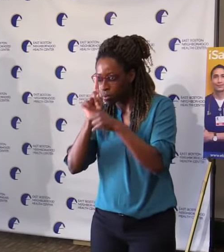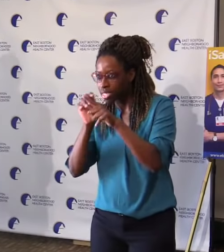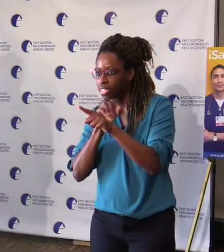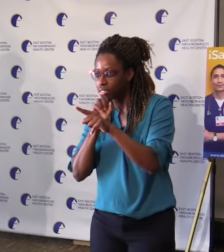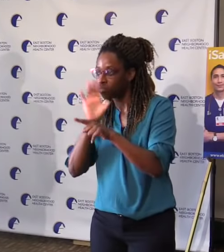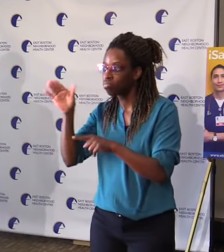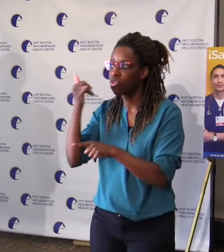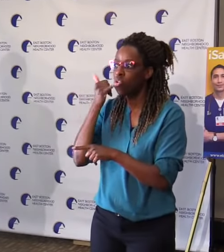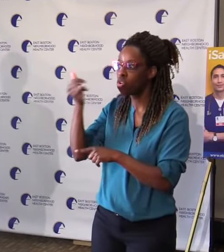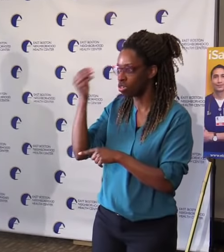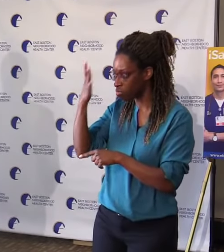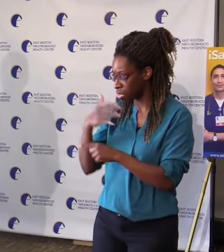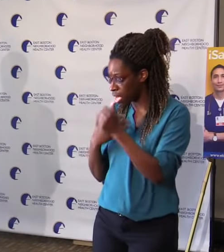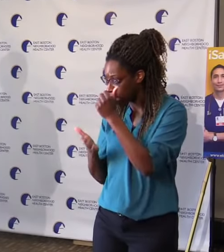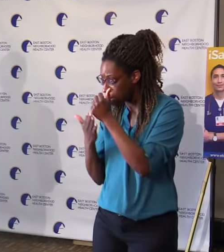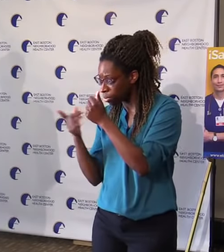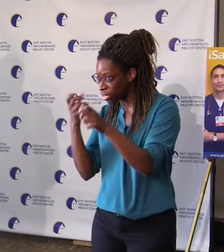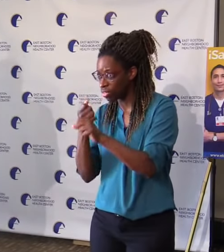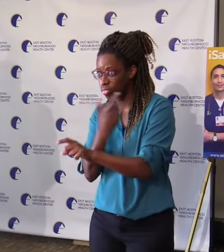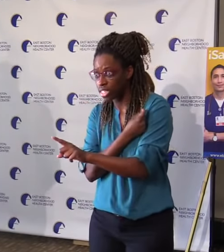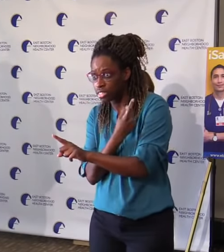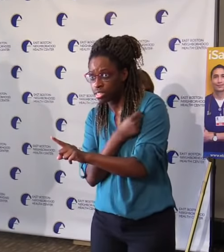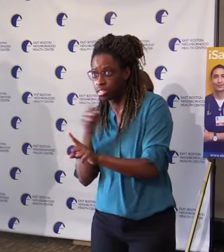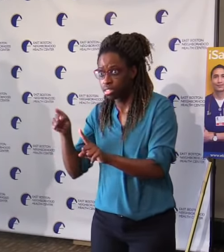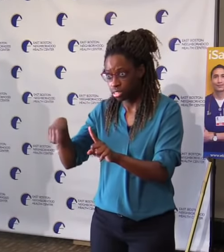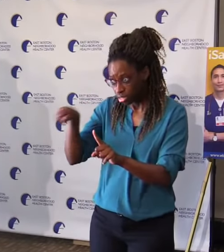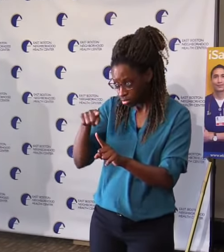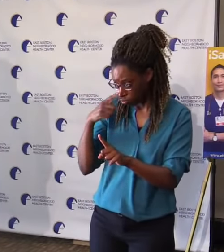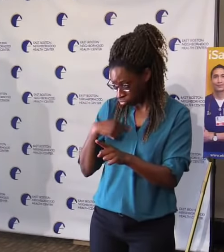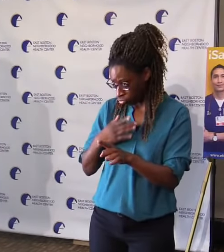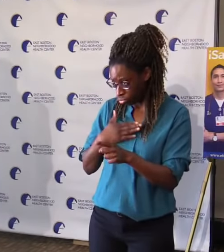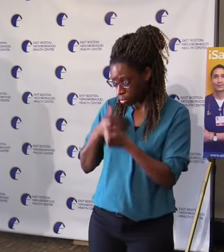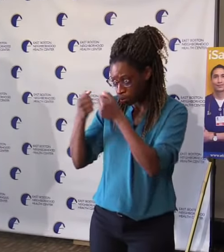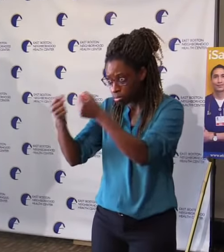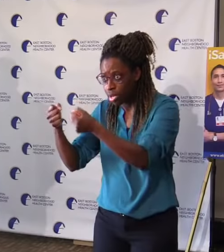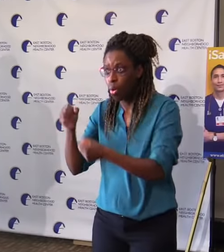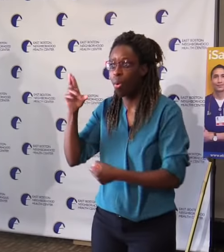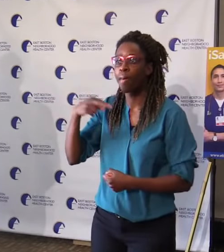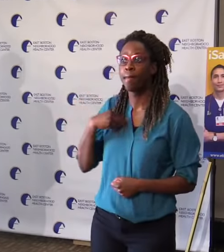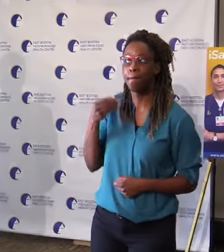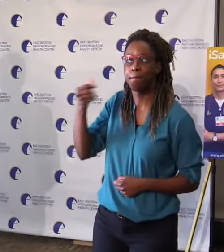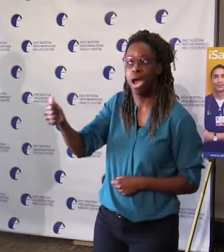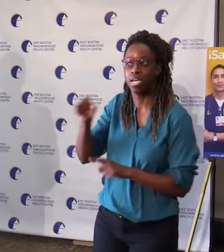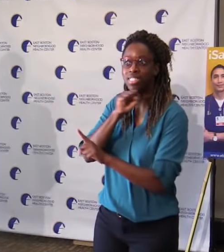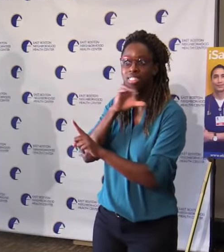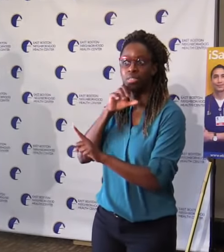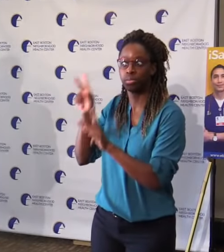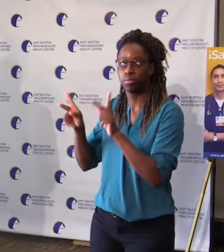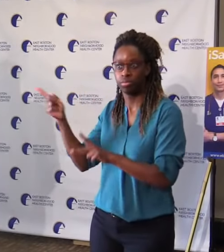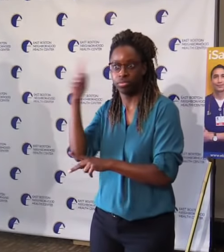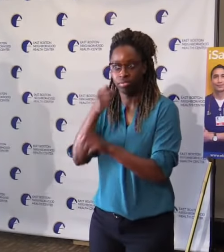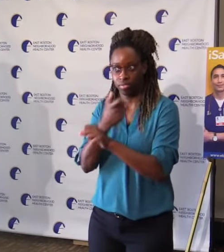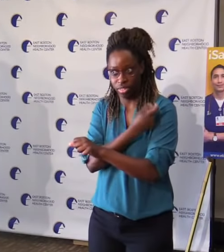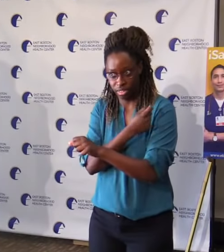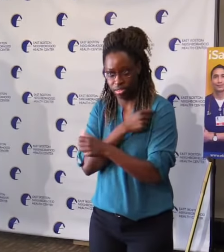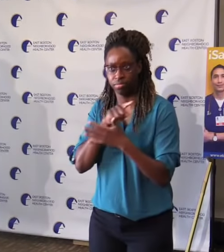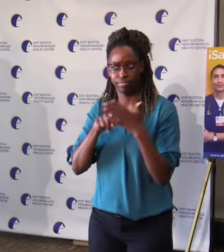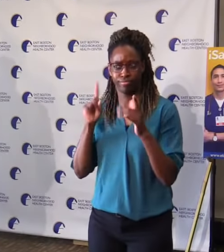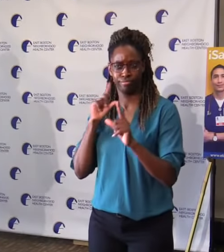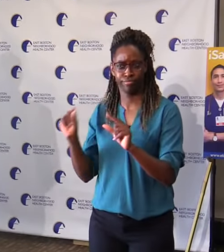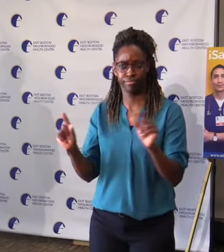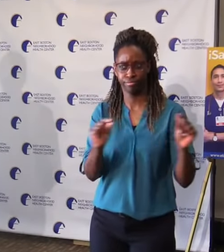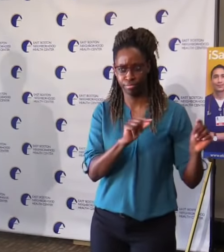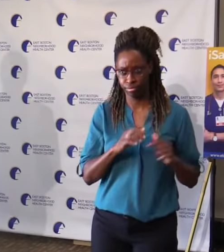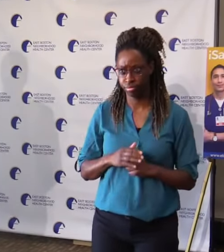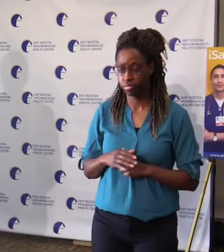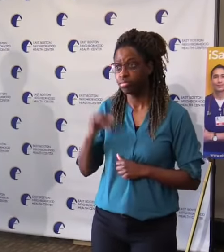asking to be paid to drive somebody to one. If you're 75 years or older and you need